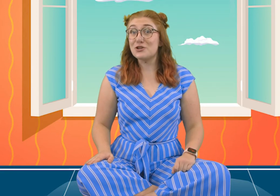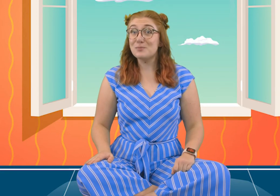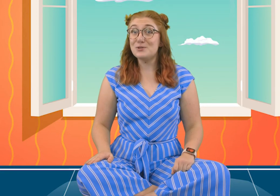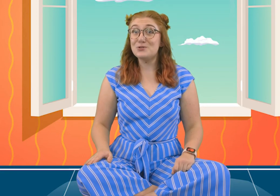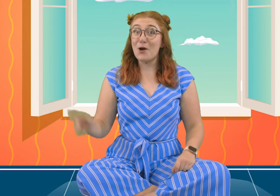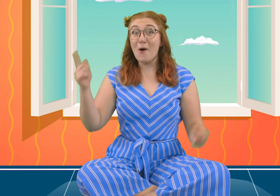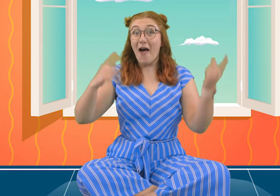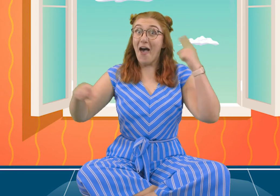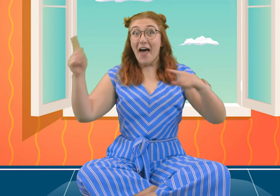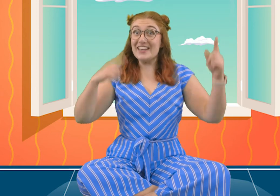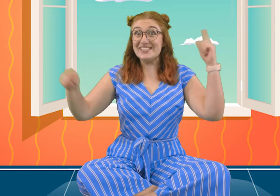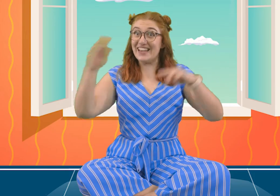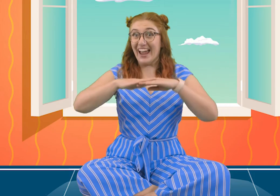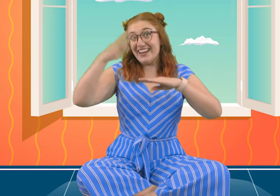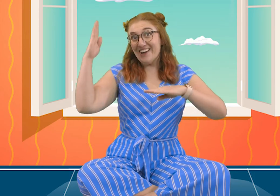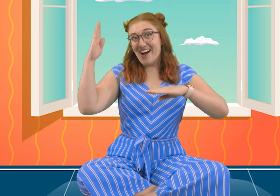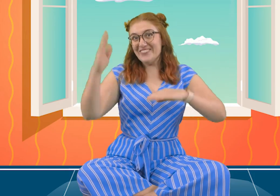Jumpsuit Joe, signing off.